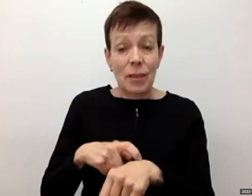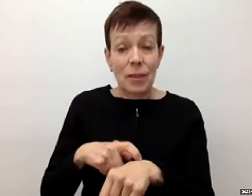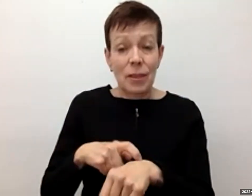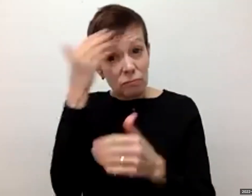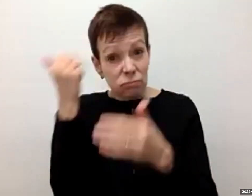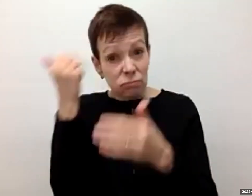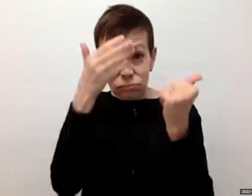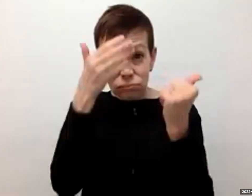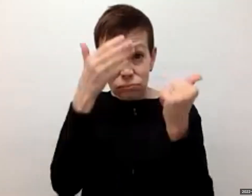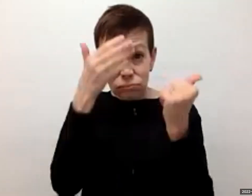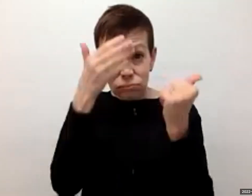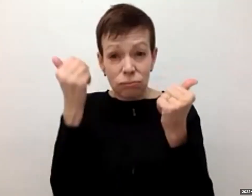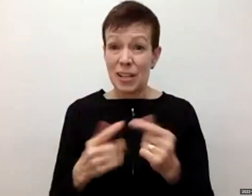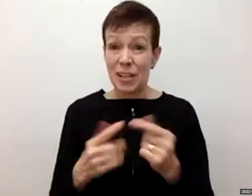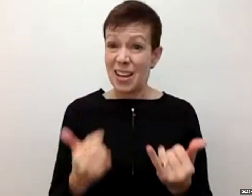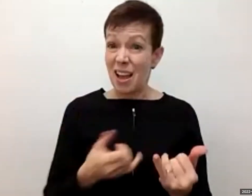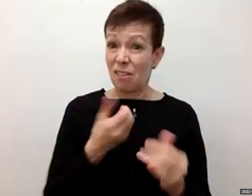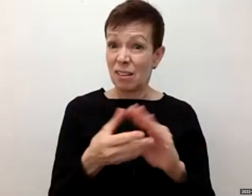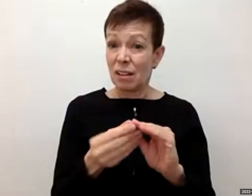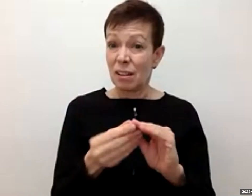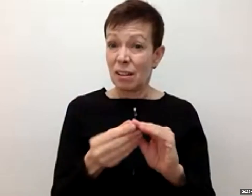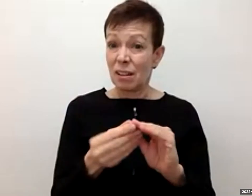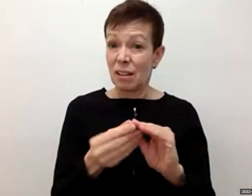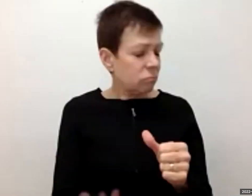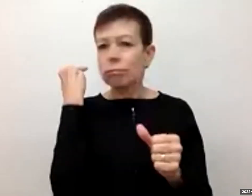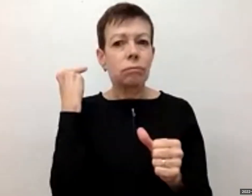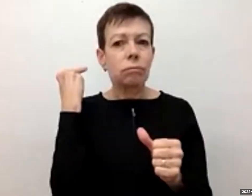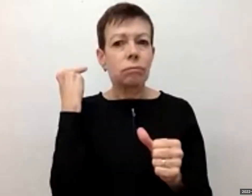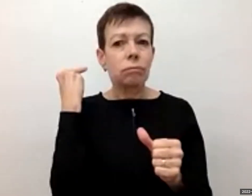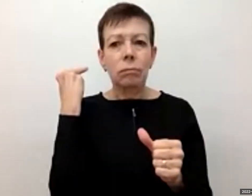to my younger self, and all the emotions reemerge.